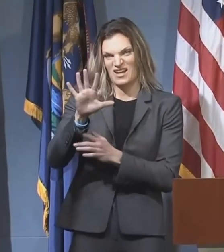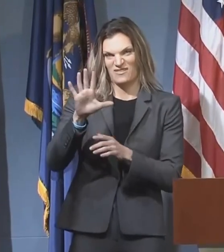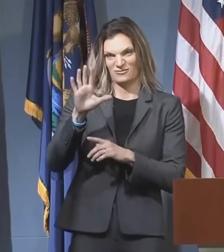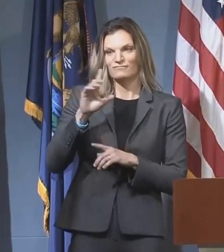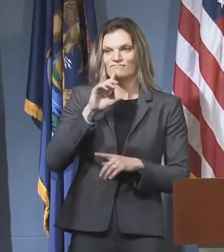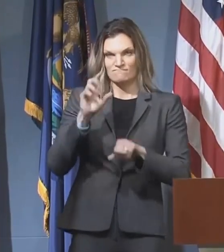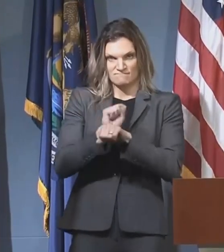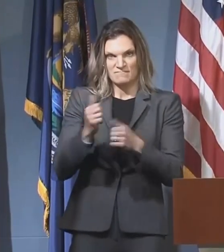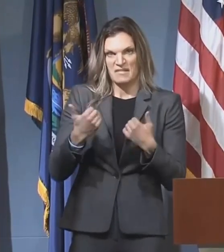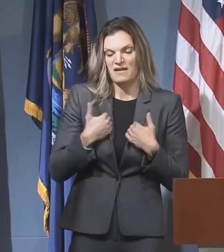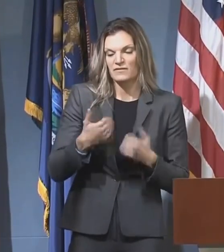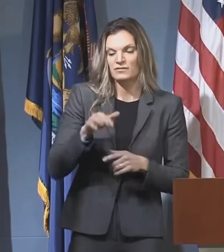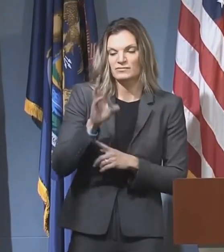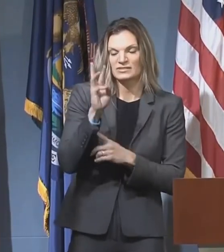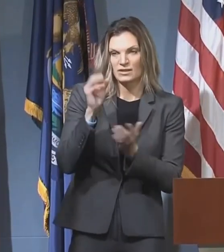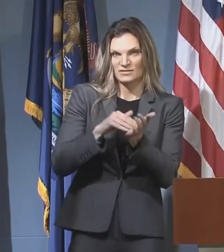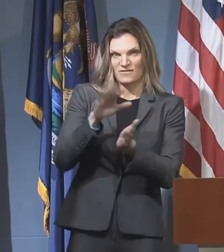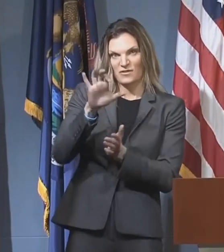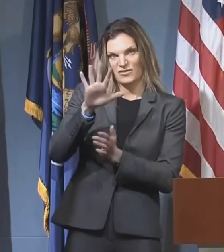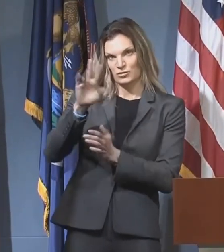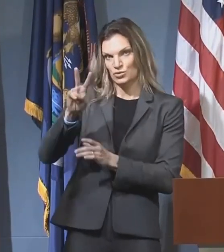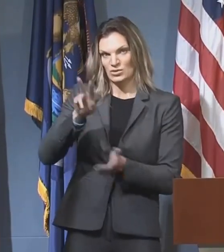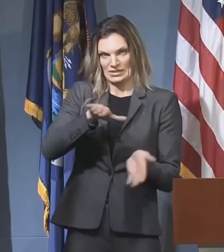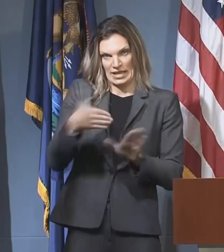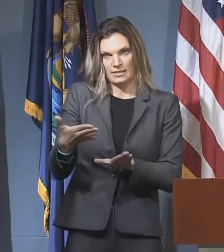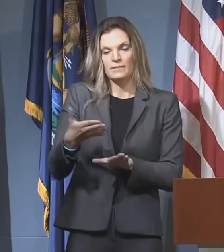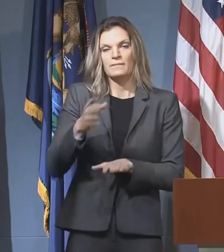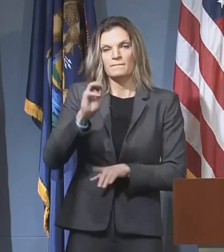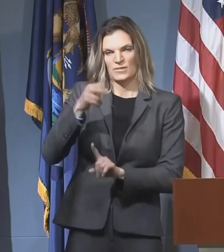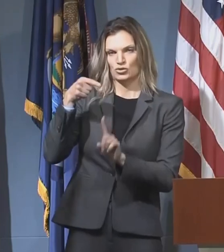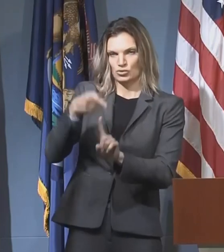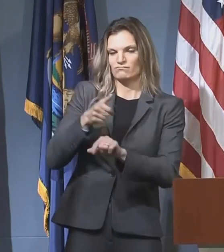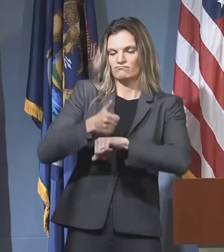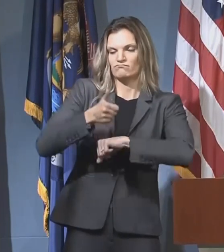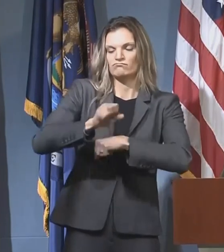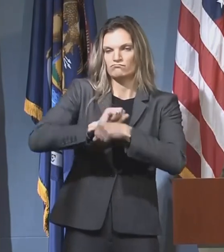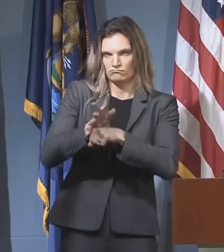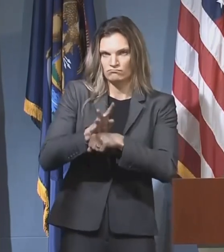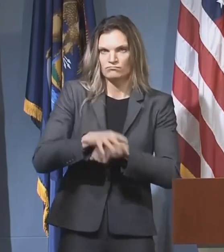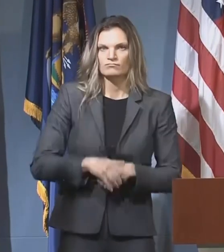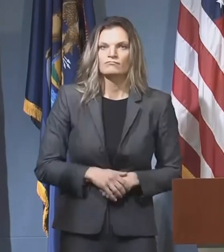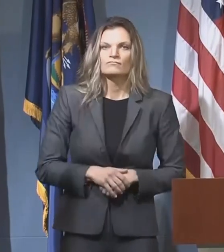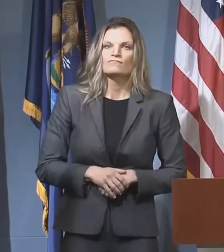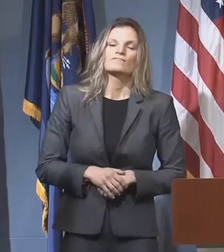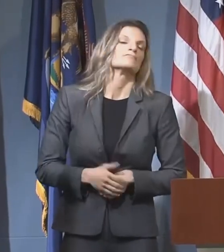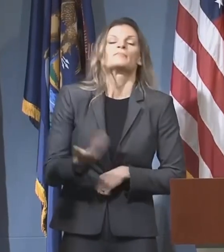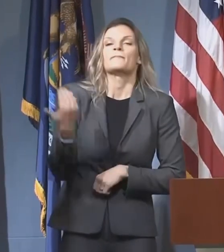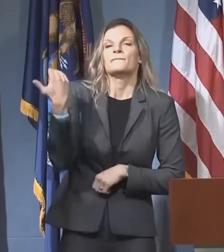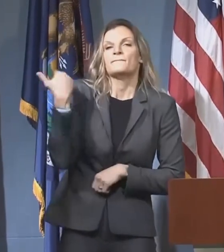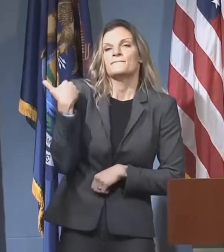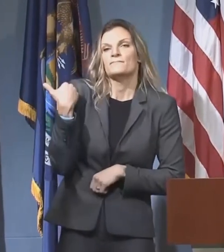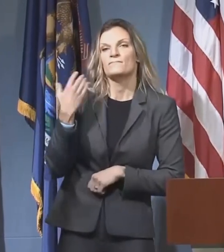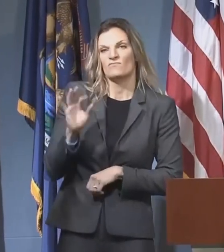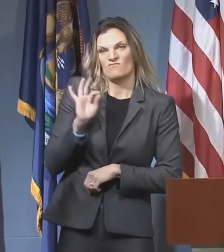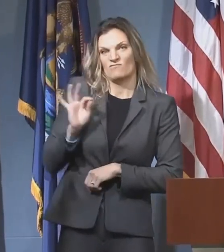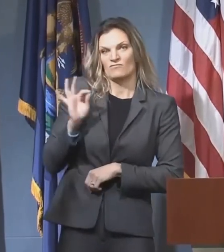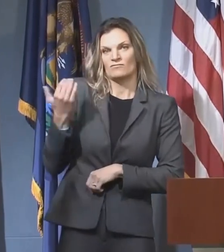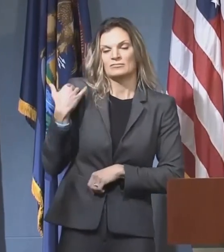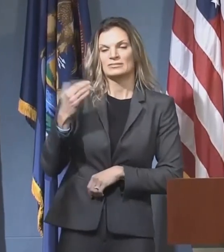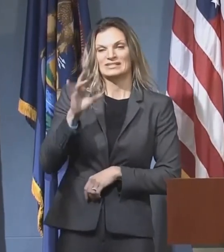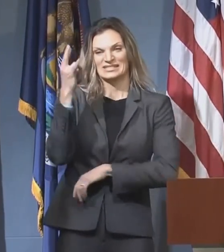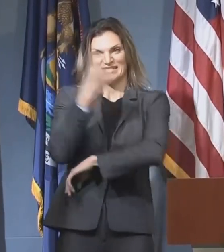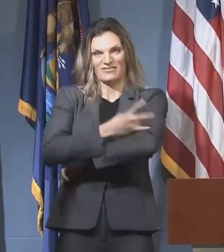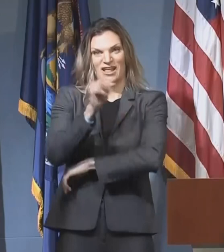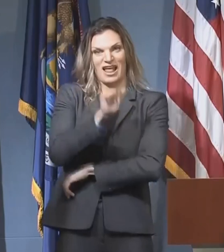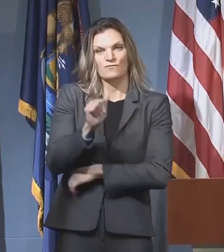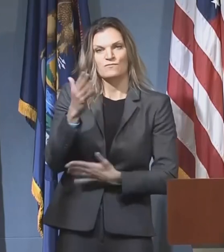cases and 6,552 deaths in the state due to COVID-19. As of last Friday, our seven-day state